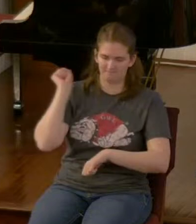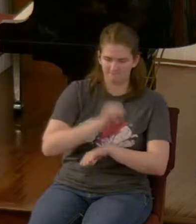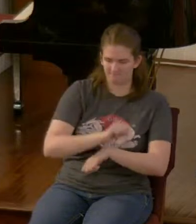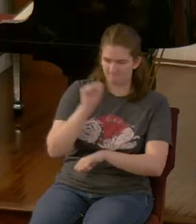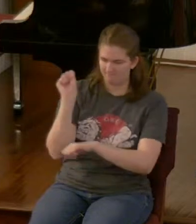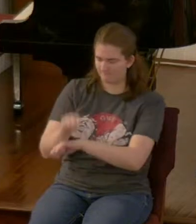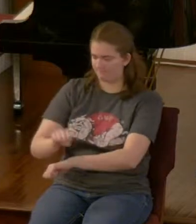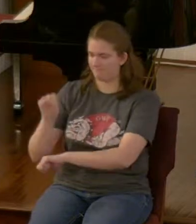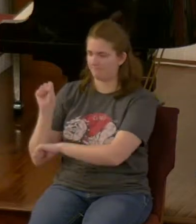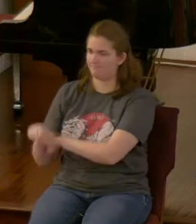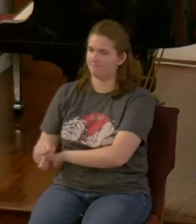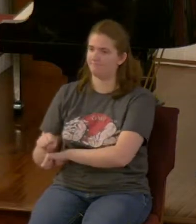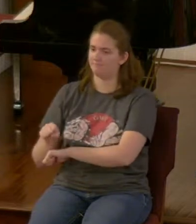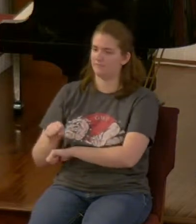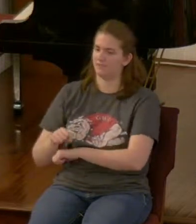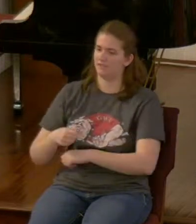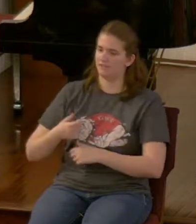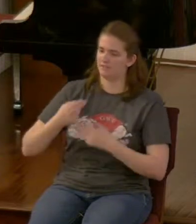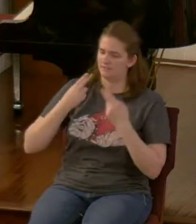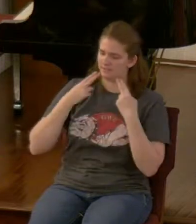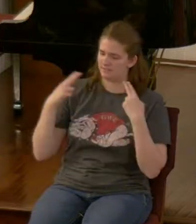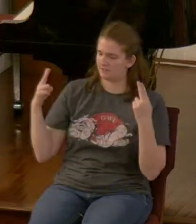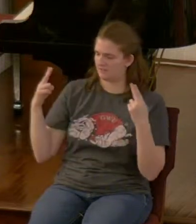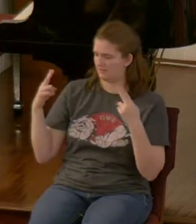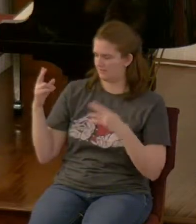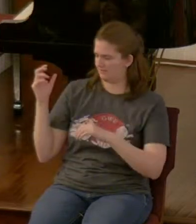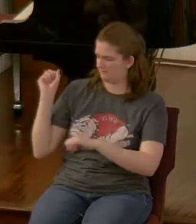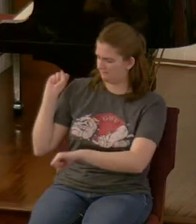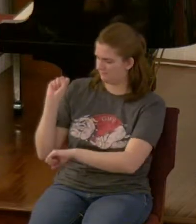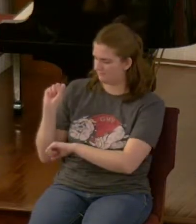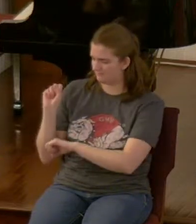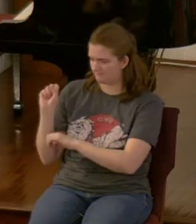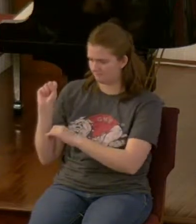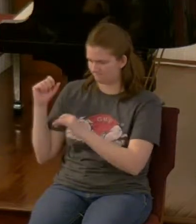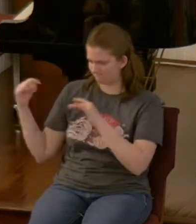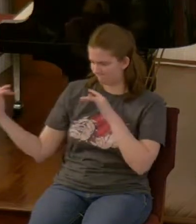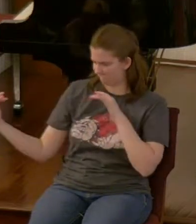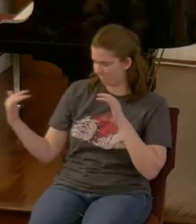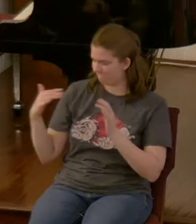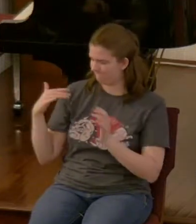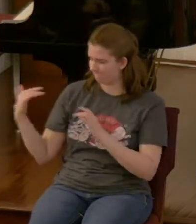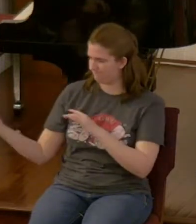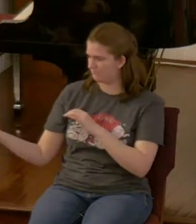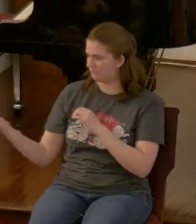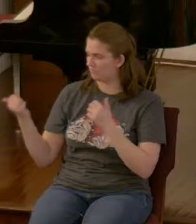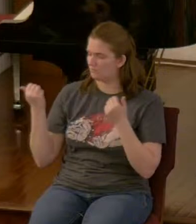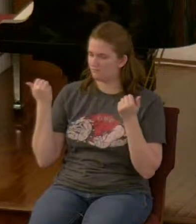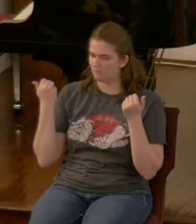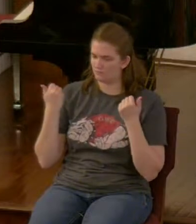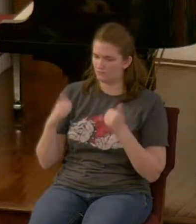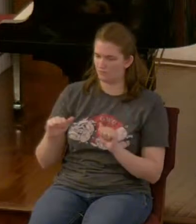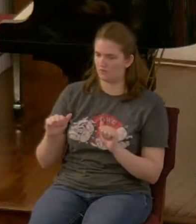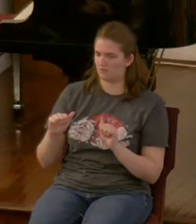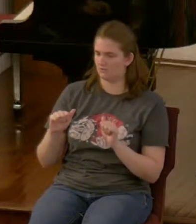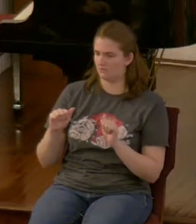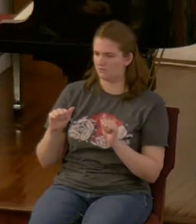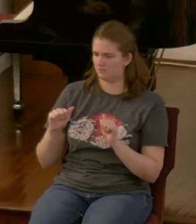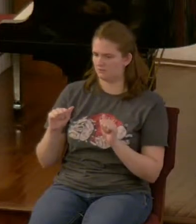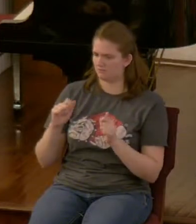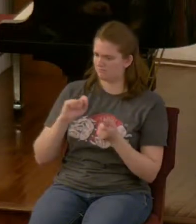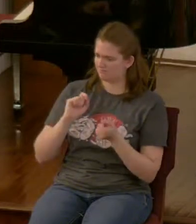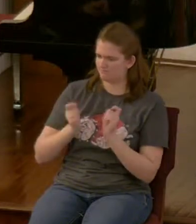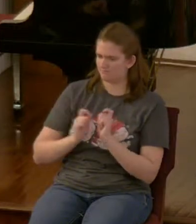down the saints of the highest one and he will intend to make alterations in times and in law